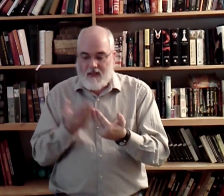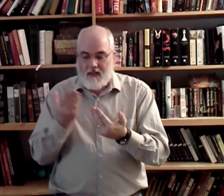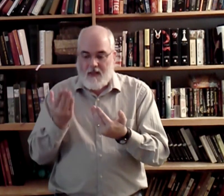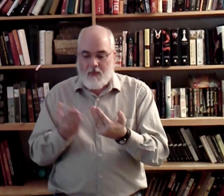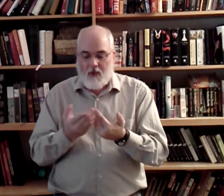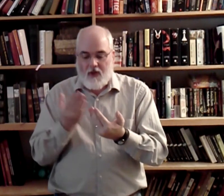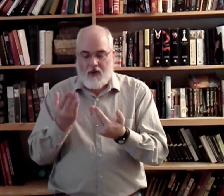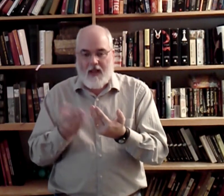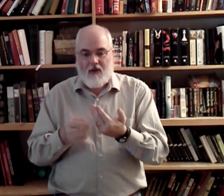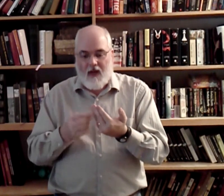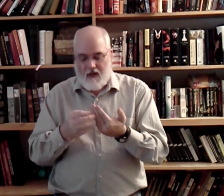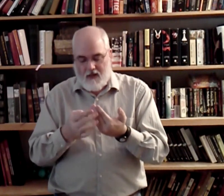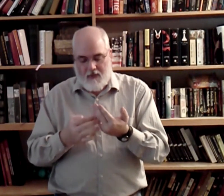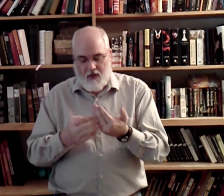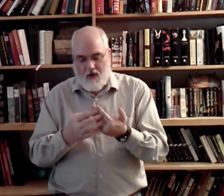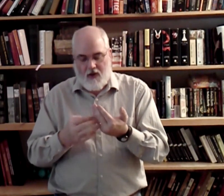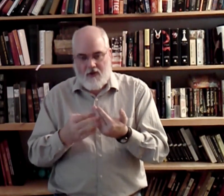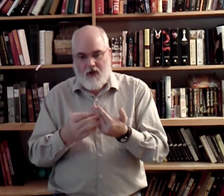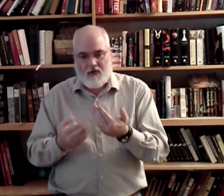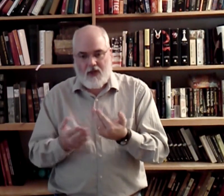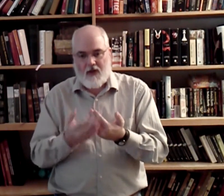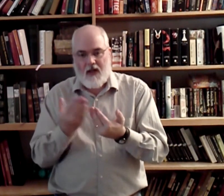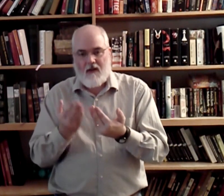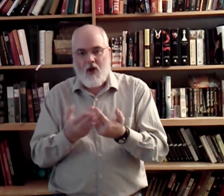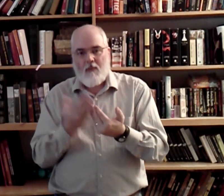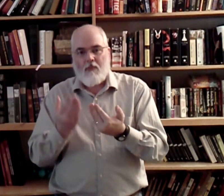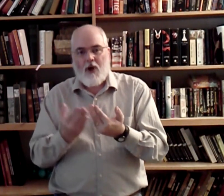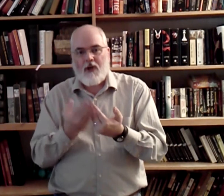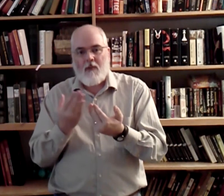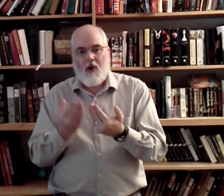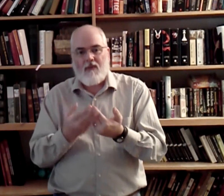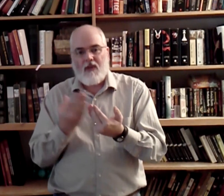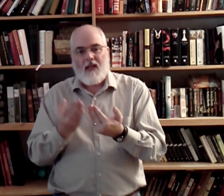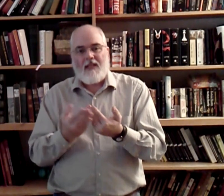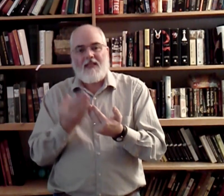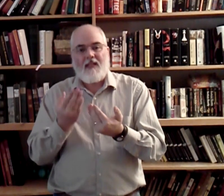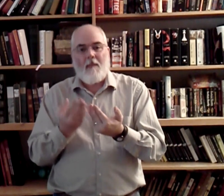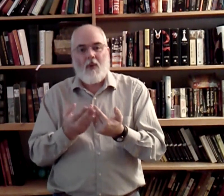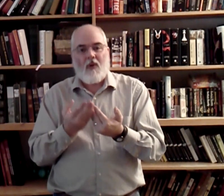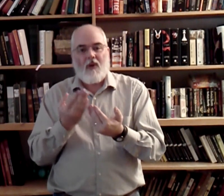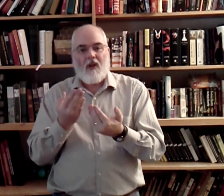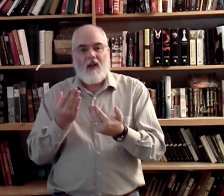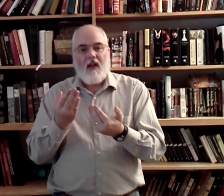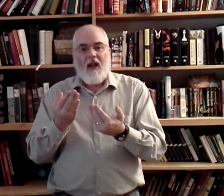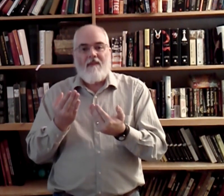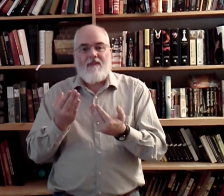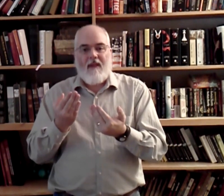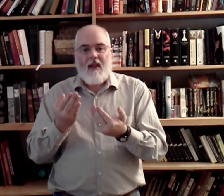simple. You're like you've got something on your knuckles here and you're kind of brushing them off. Simple. Faith